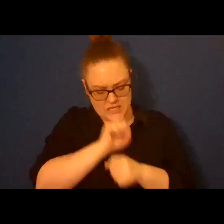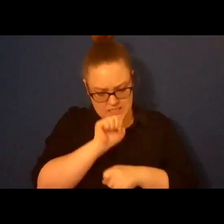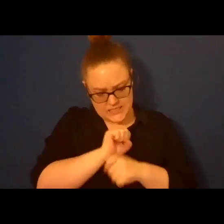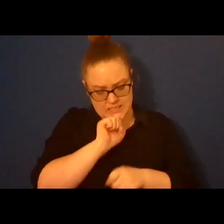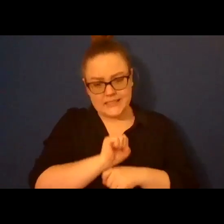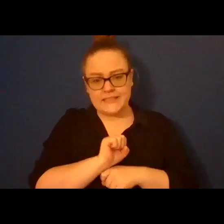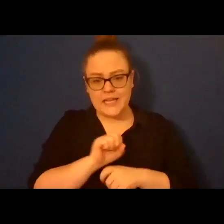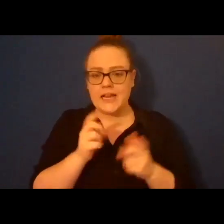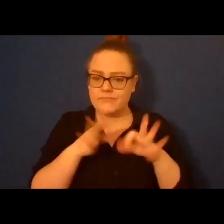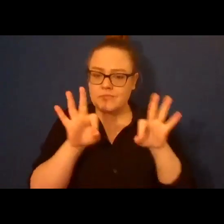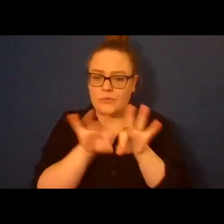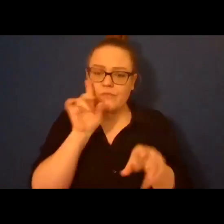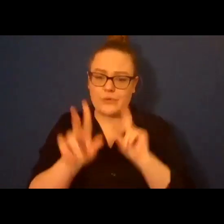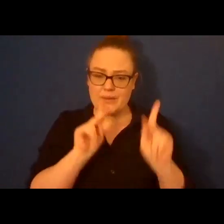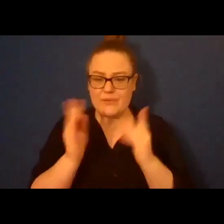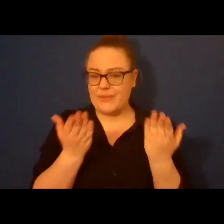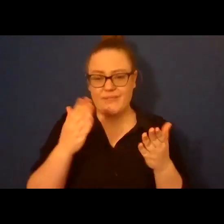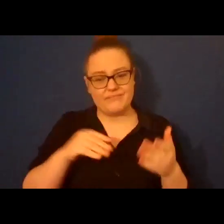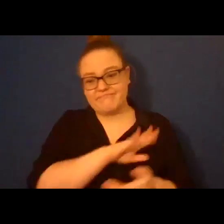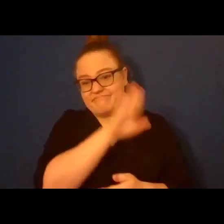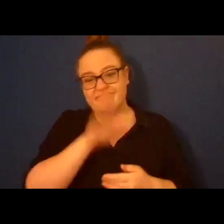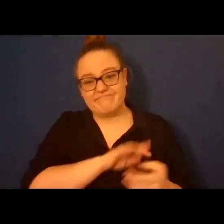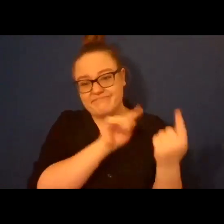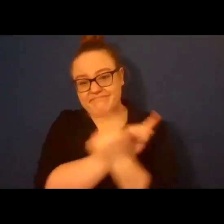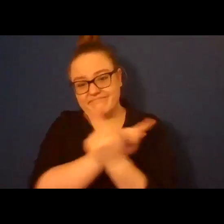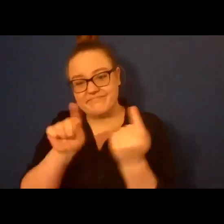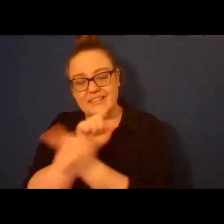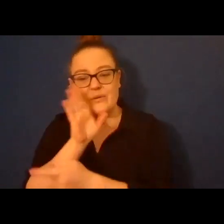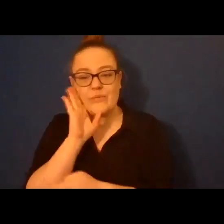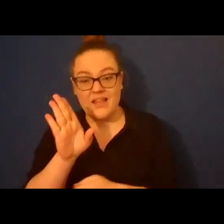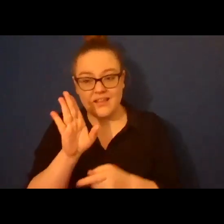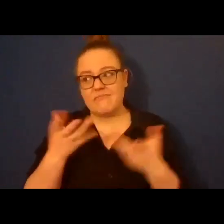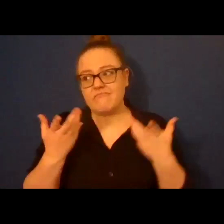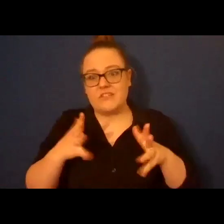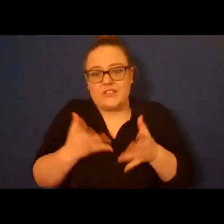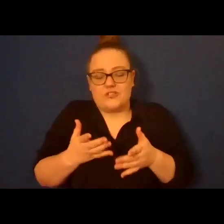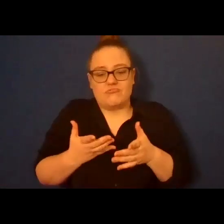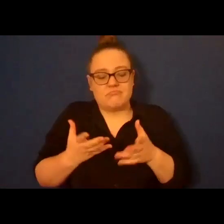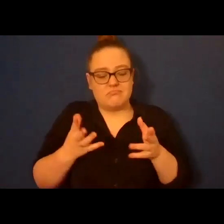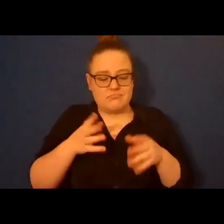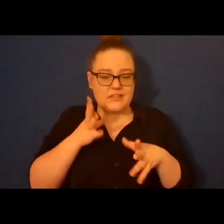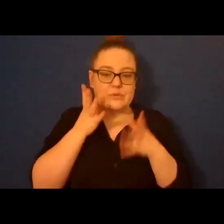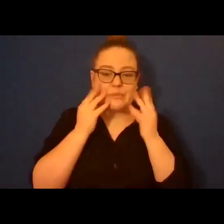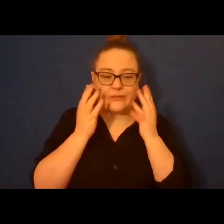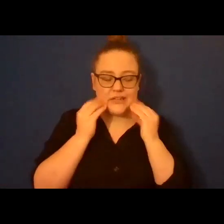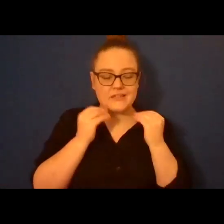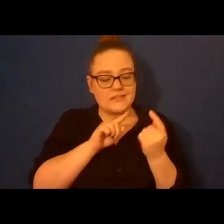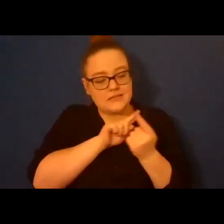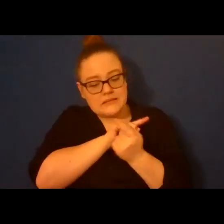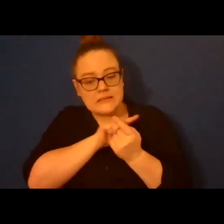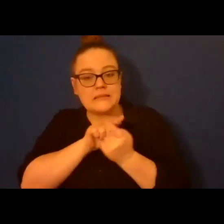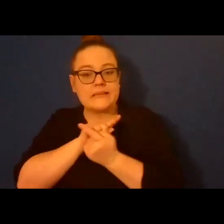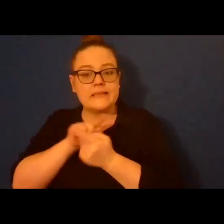meet and has mattered deeply in the lives of countless many people who you'll never ever hear from.